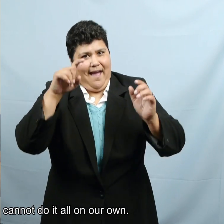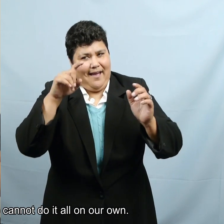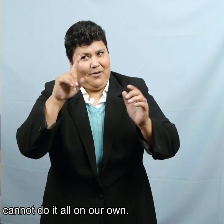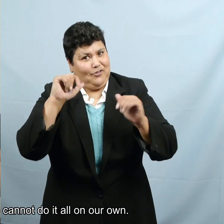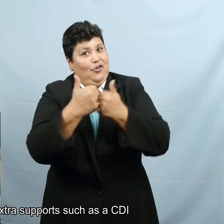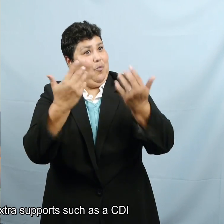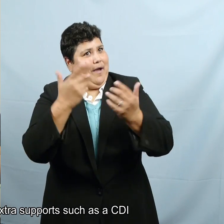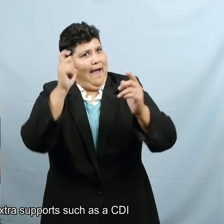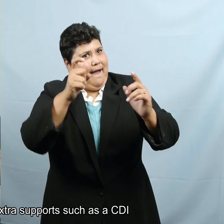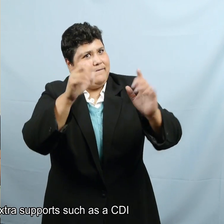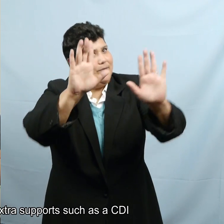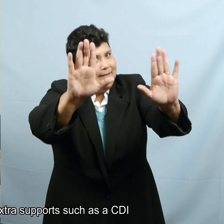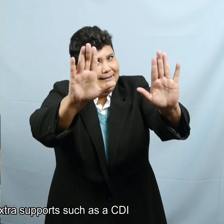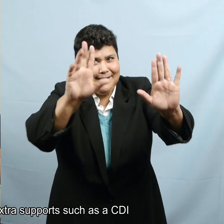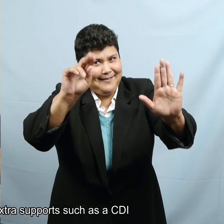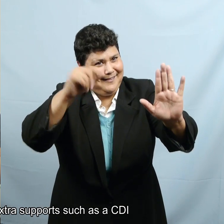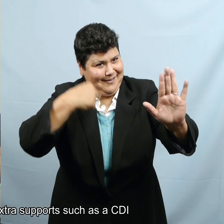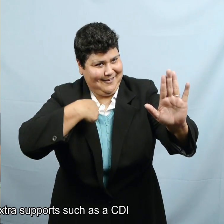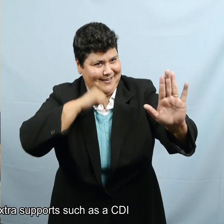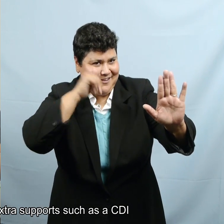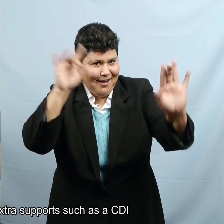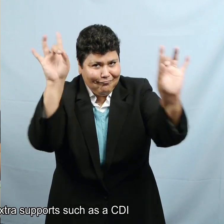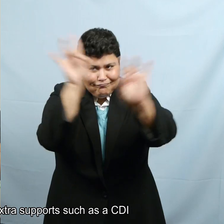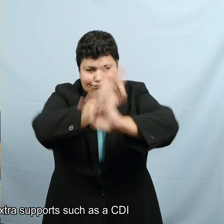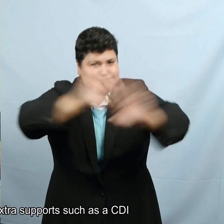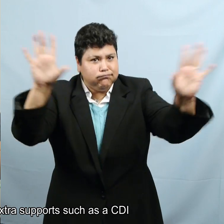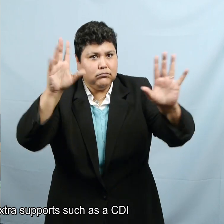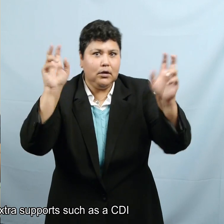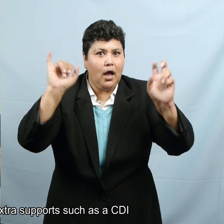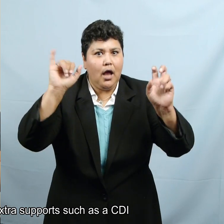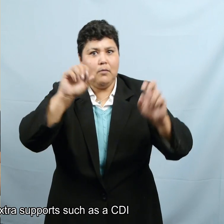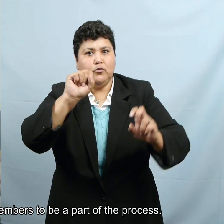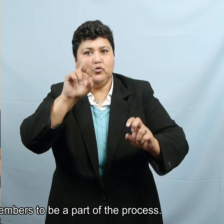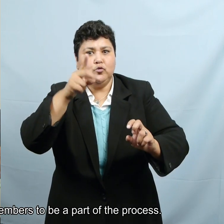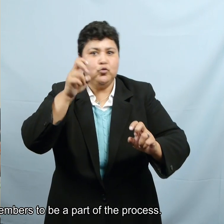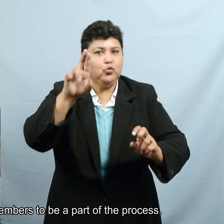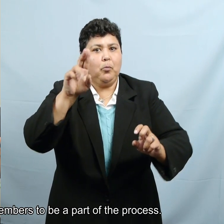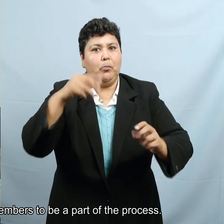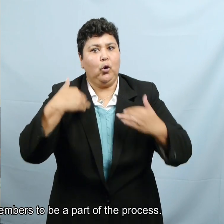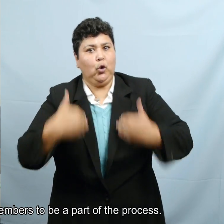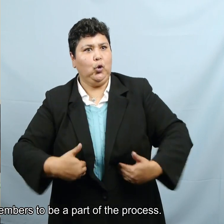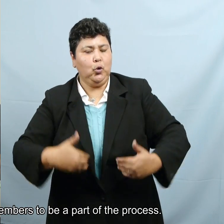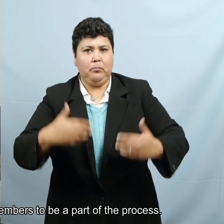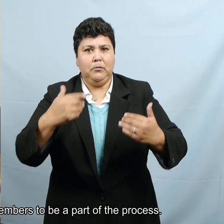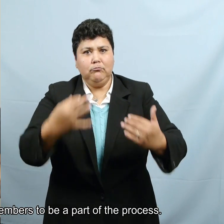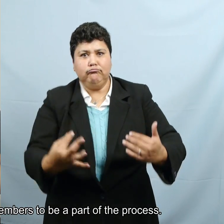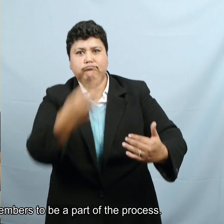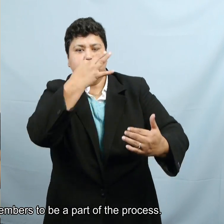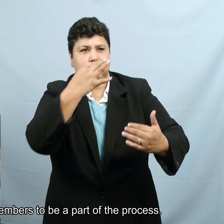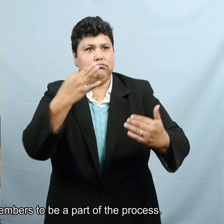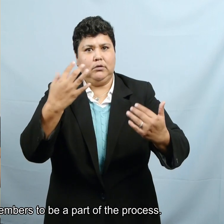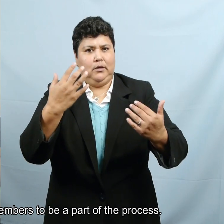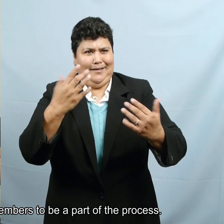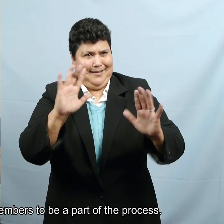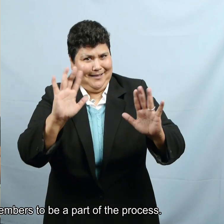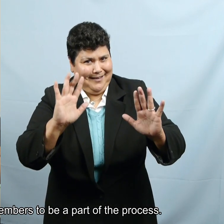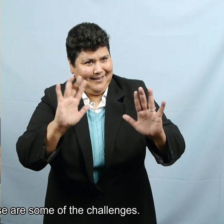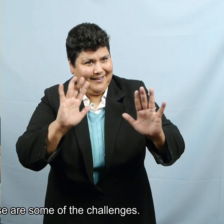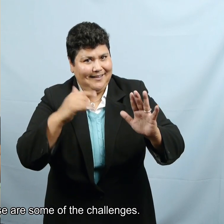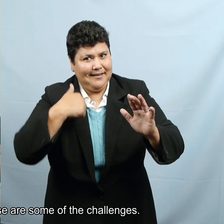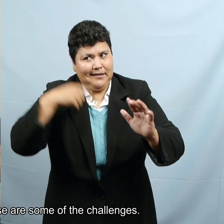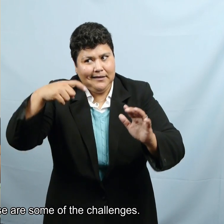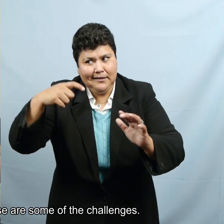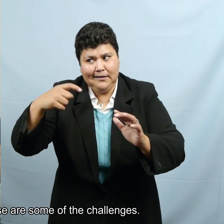it all on our own. We need extra supports such as a CDI and other team members to be a part of the